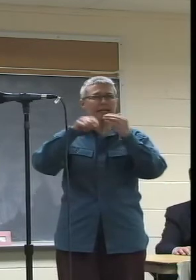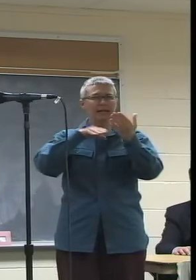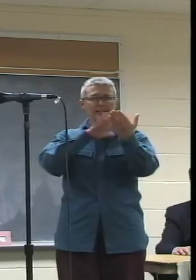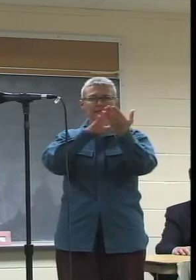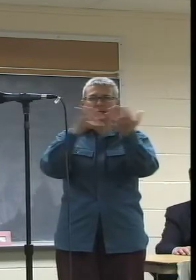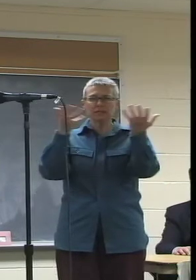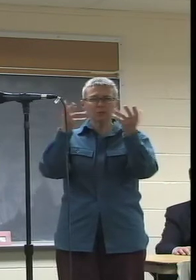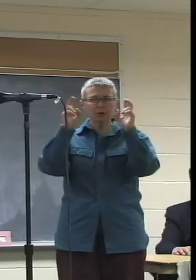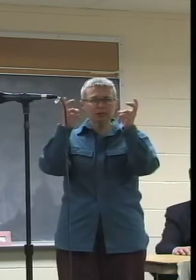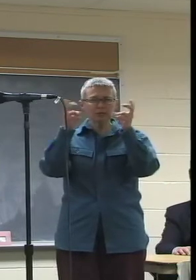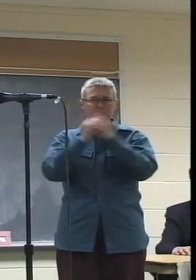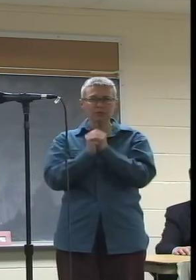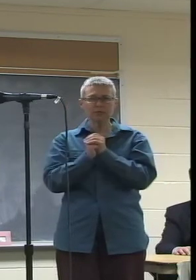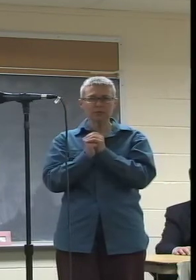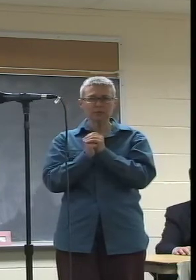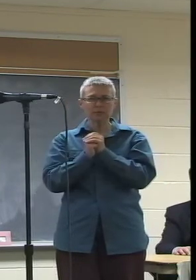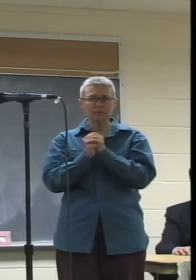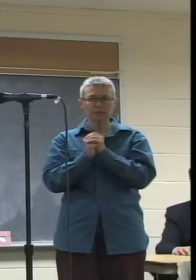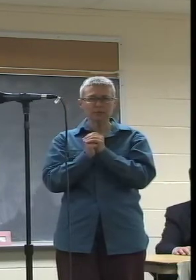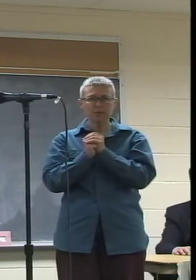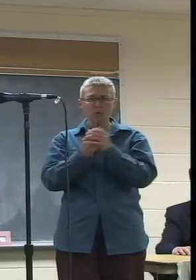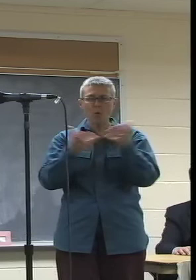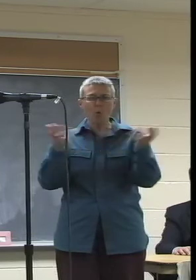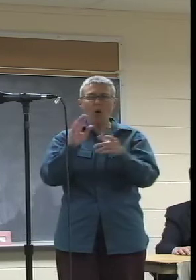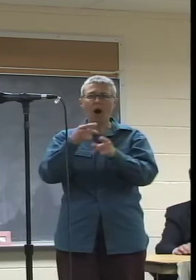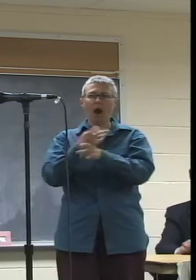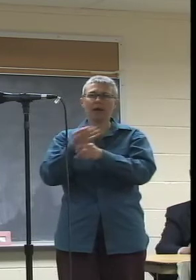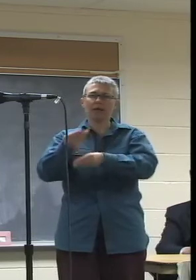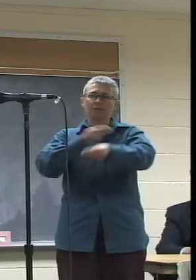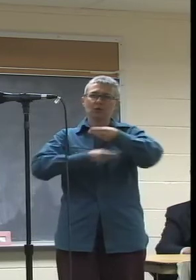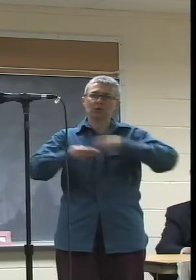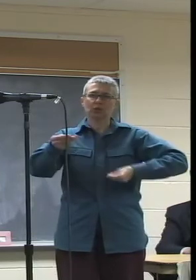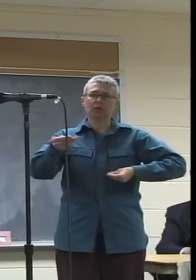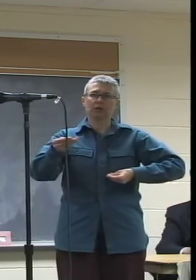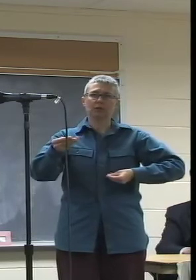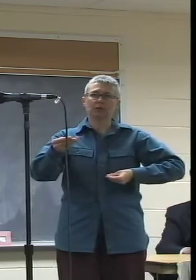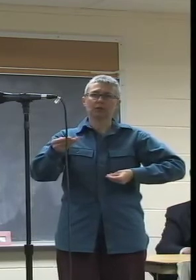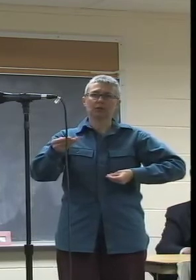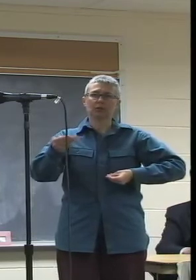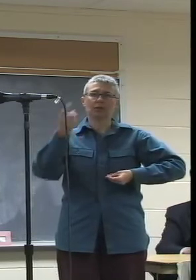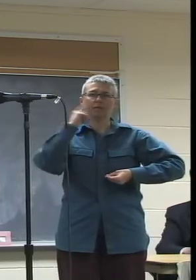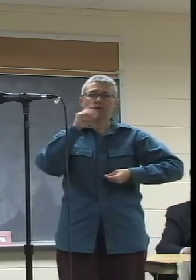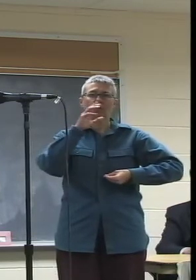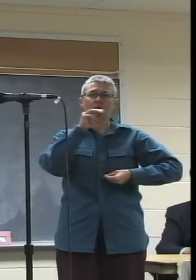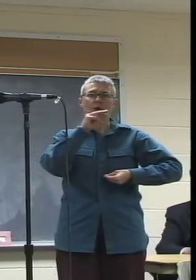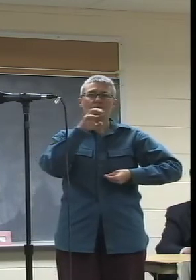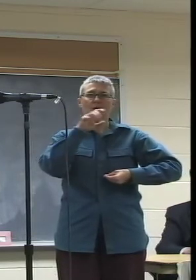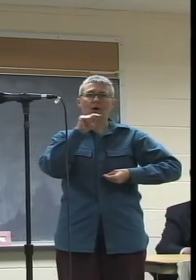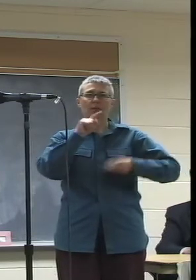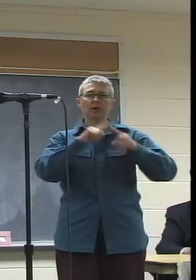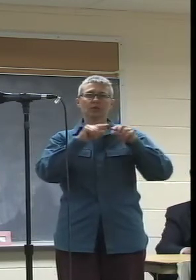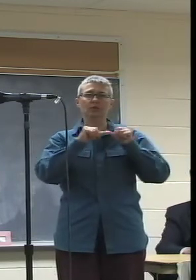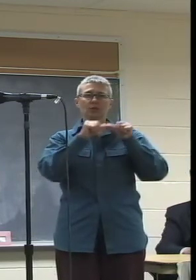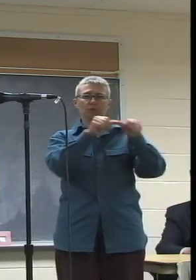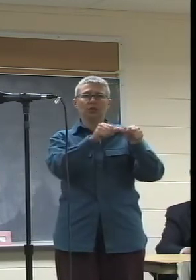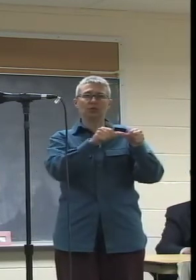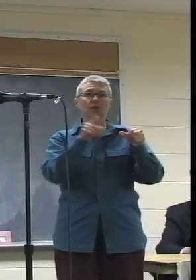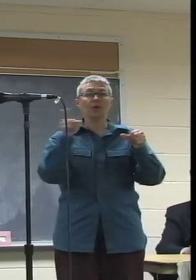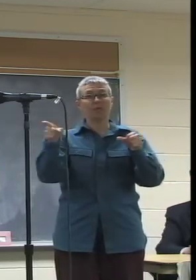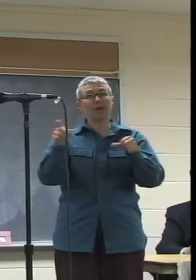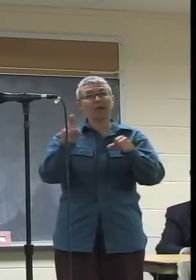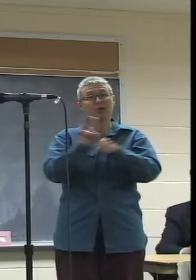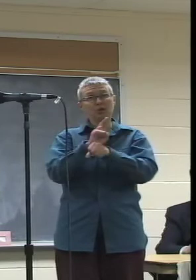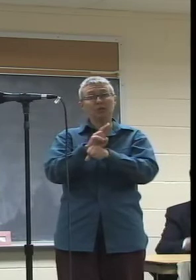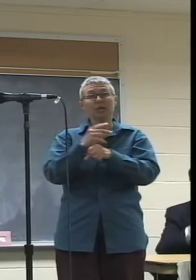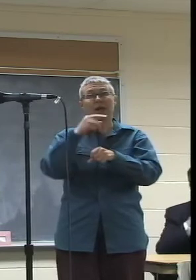is what kind of exchange they want in for Comcast utilization of what is public land, public right of way.